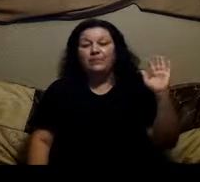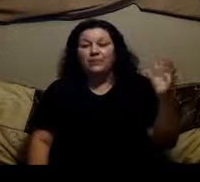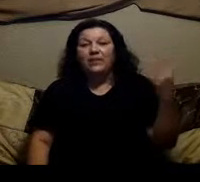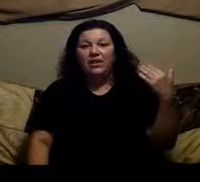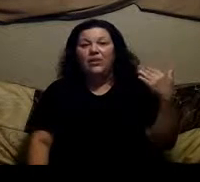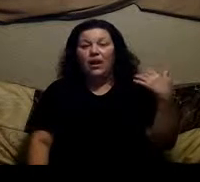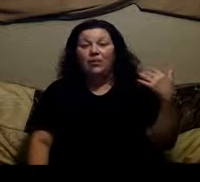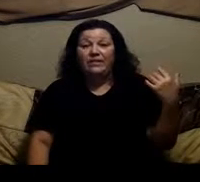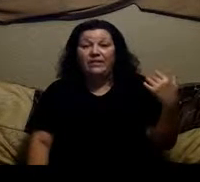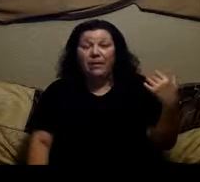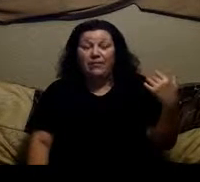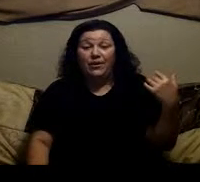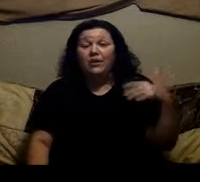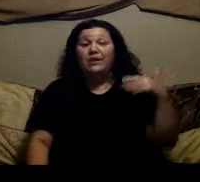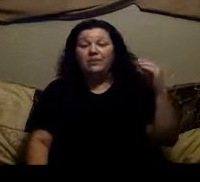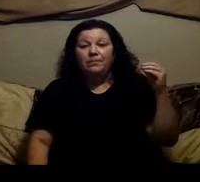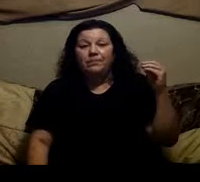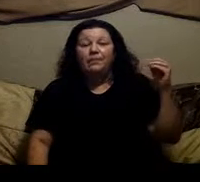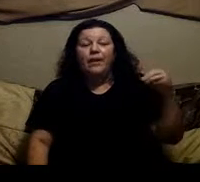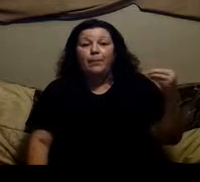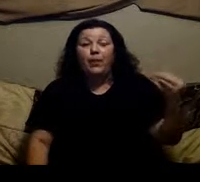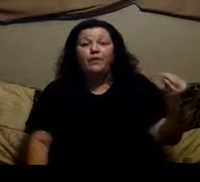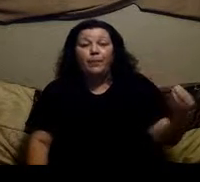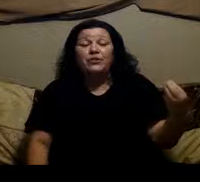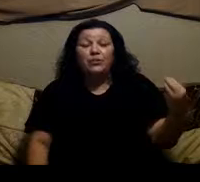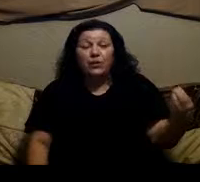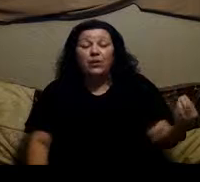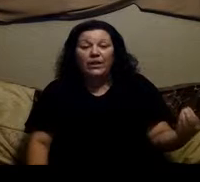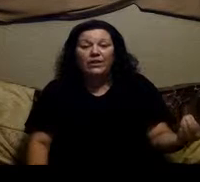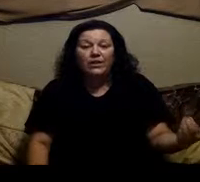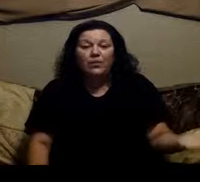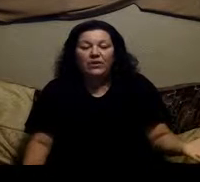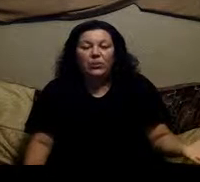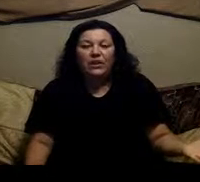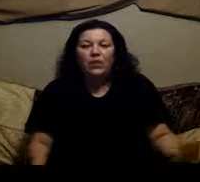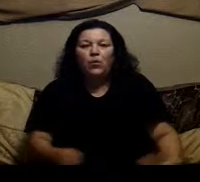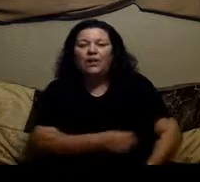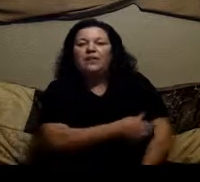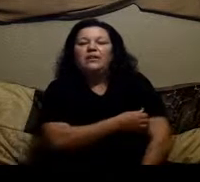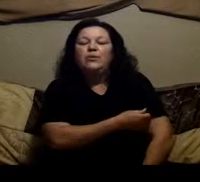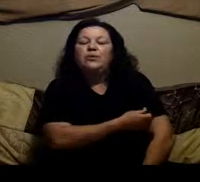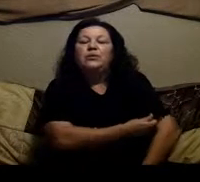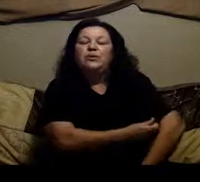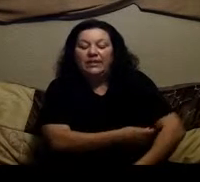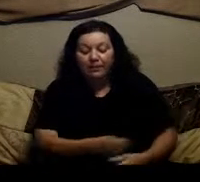You know, I want to see some effort On the part of the person really wanting to heal because you really got to want to heal in order to do this